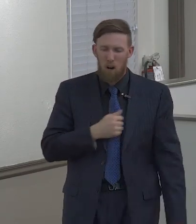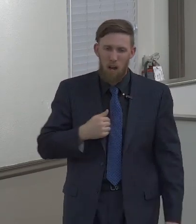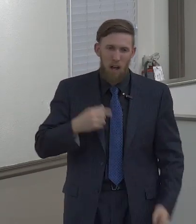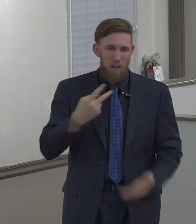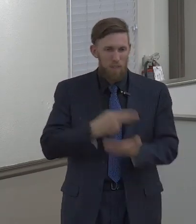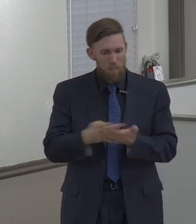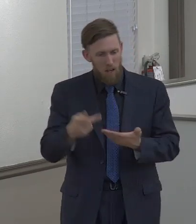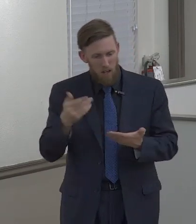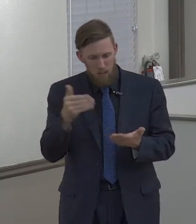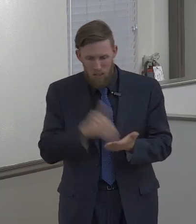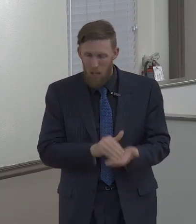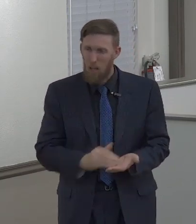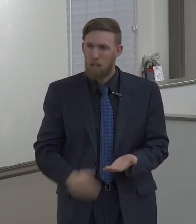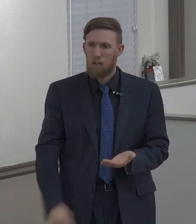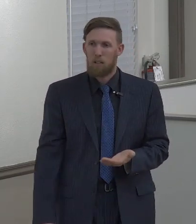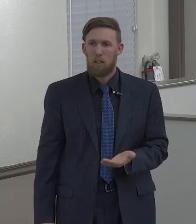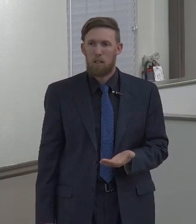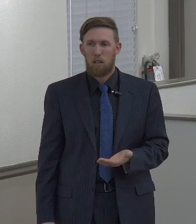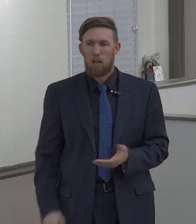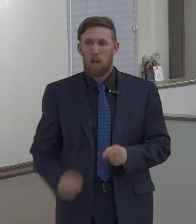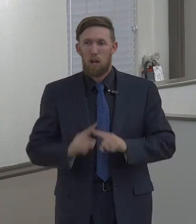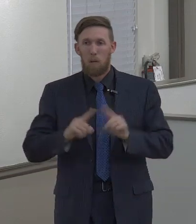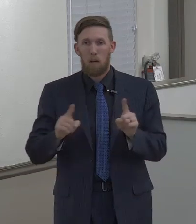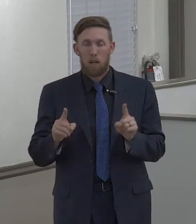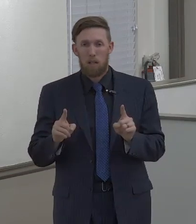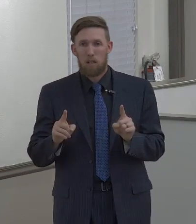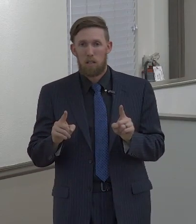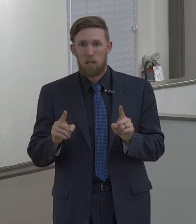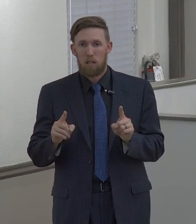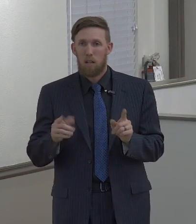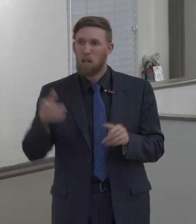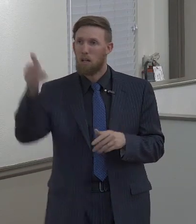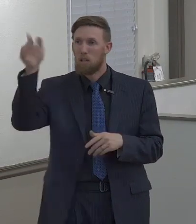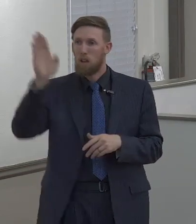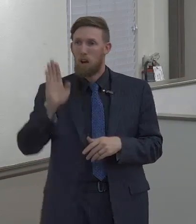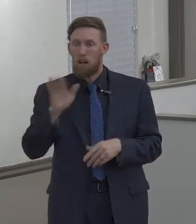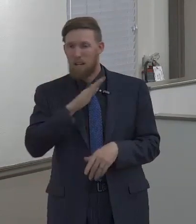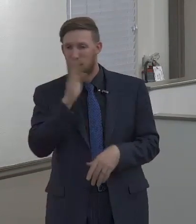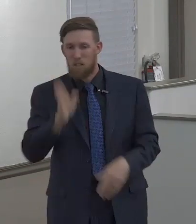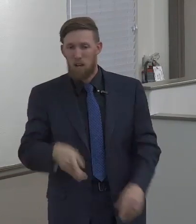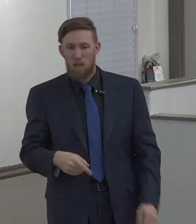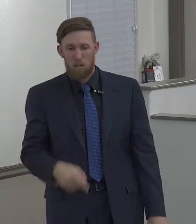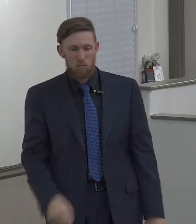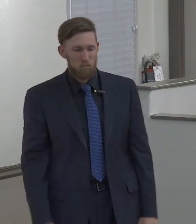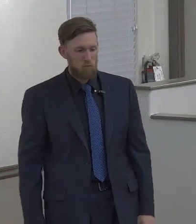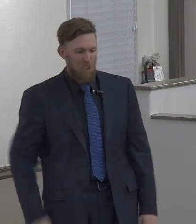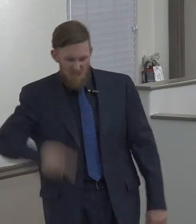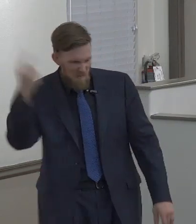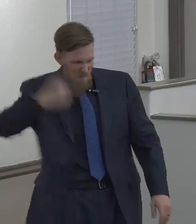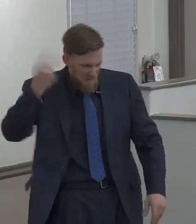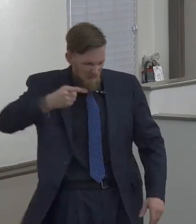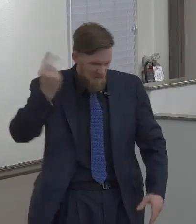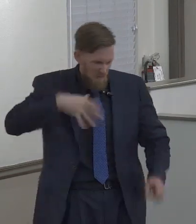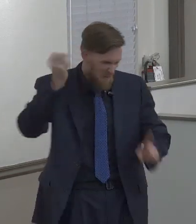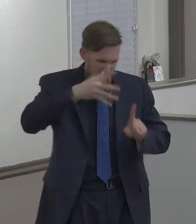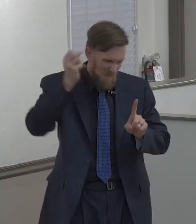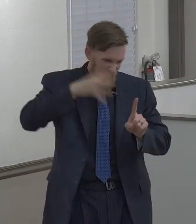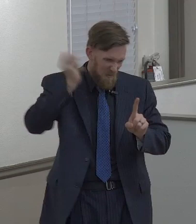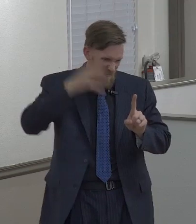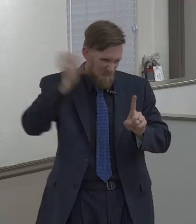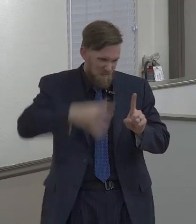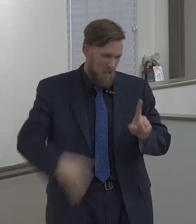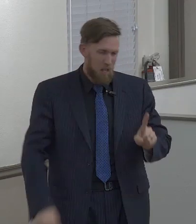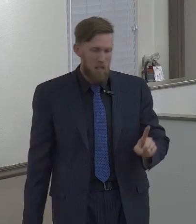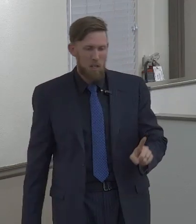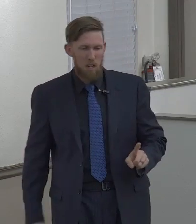God, I fell again. And never once has God gotten angry at you